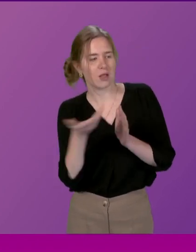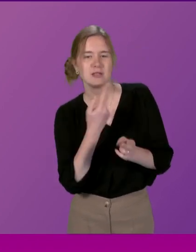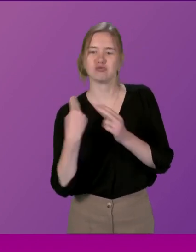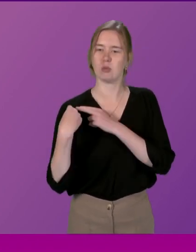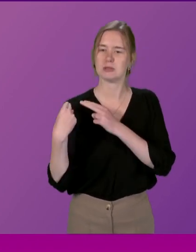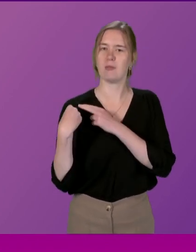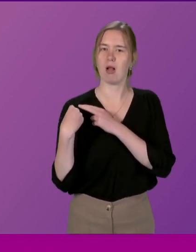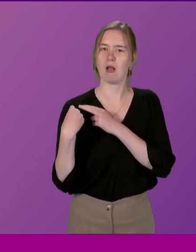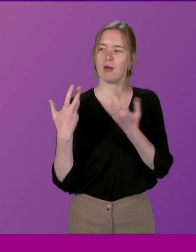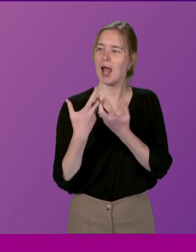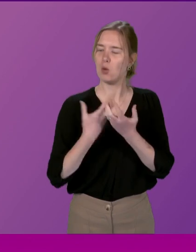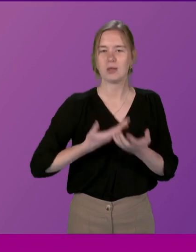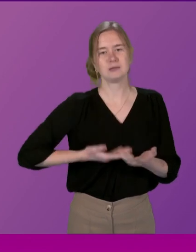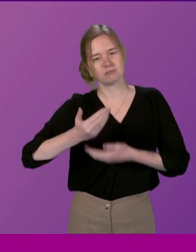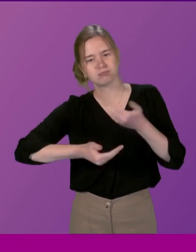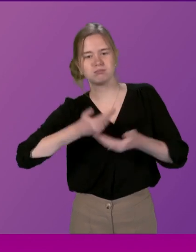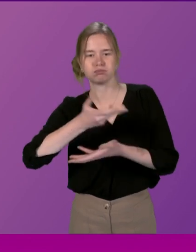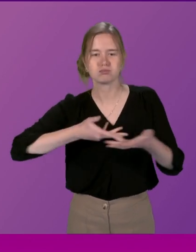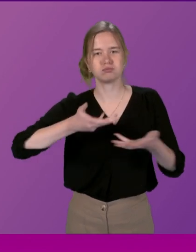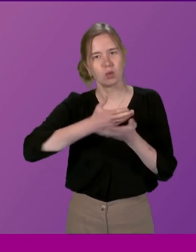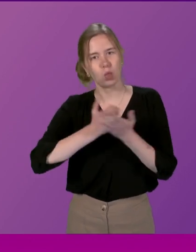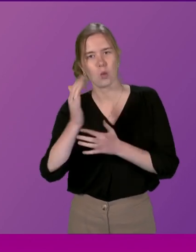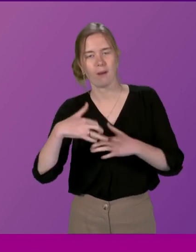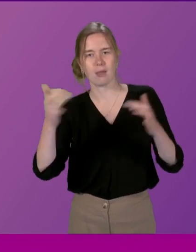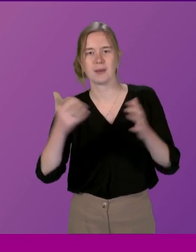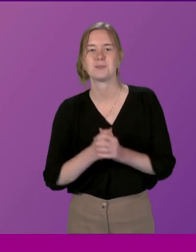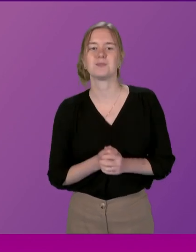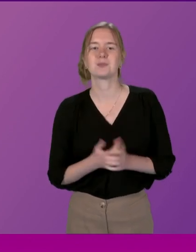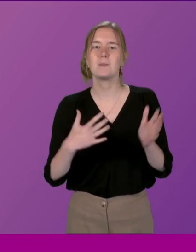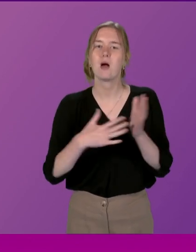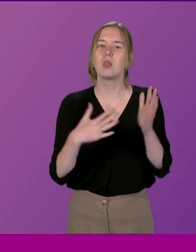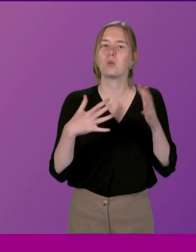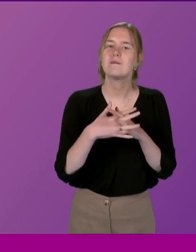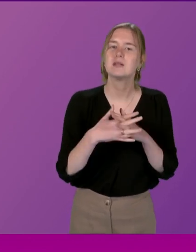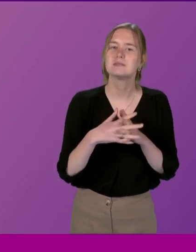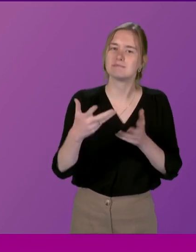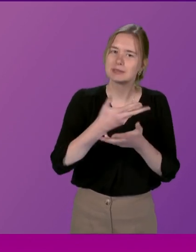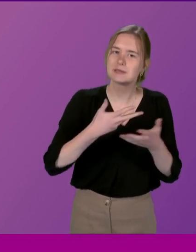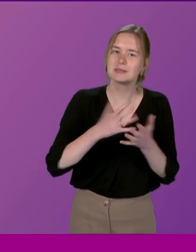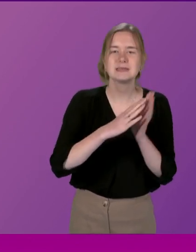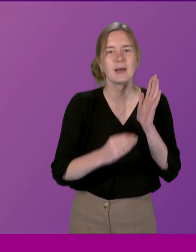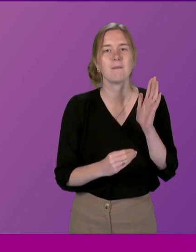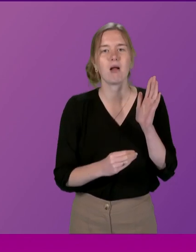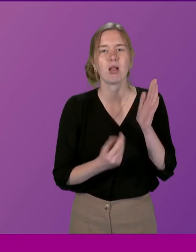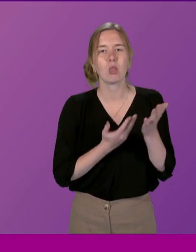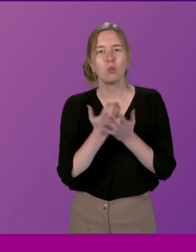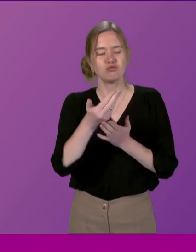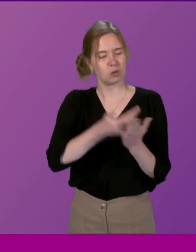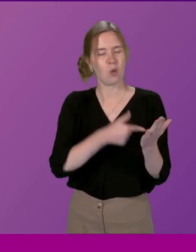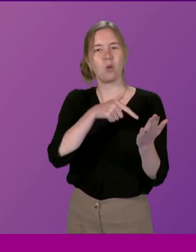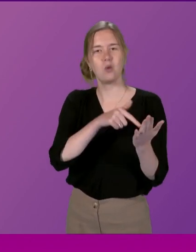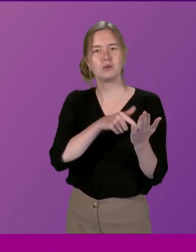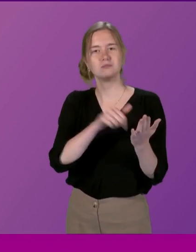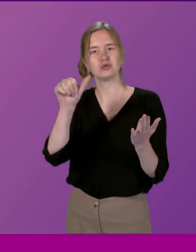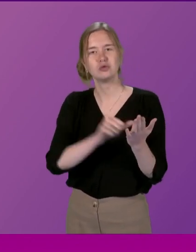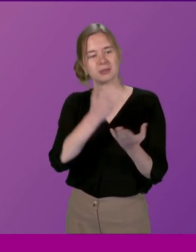responsibility in how we do business in here And Martin Whitfield spoke about the examples mentioned in the report And how this